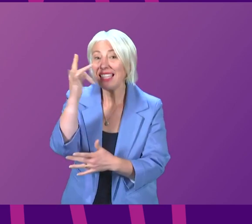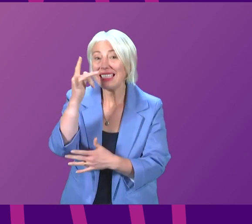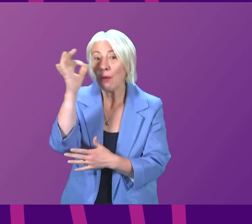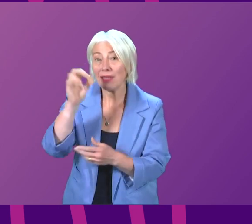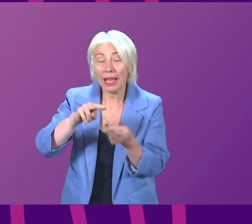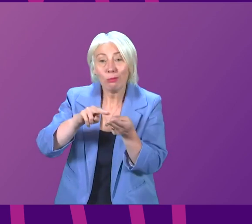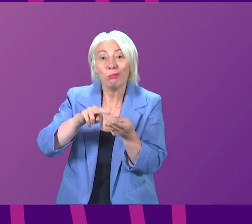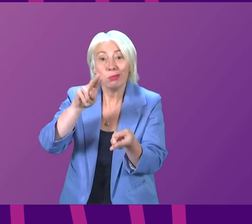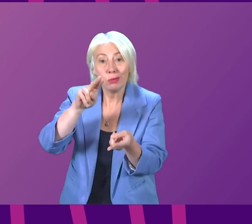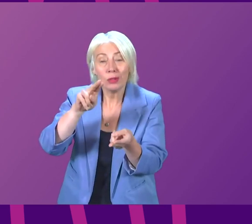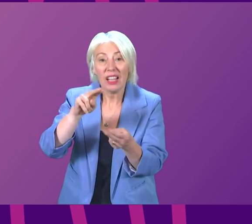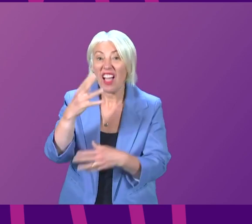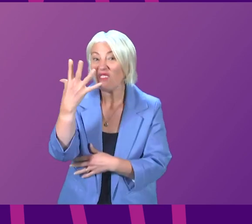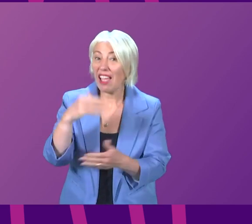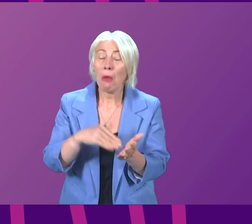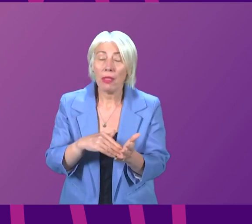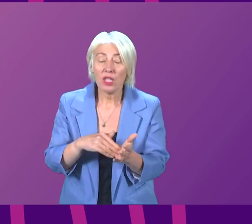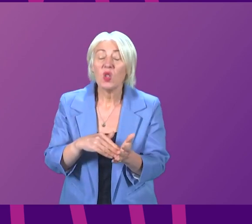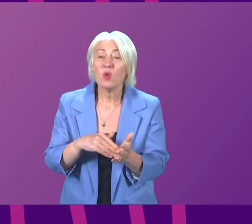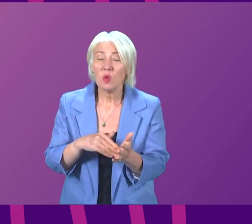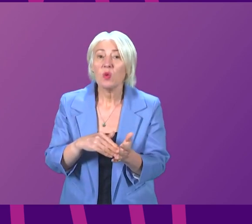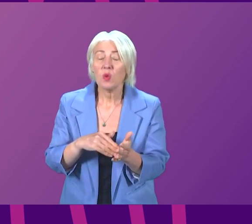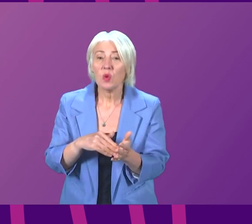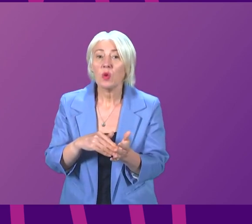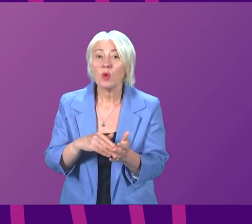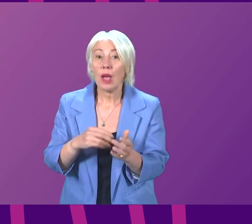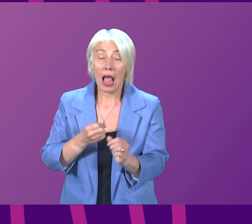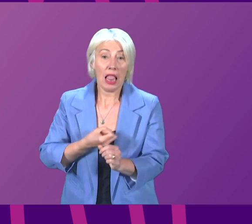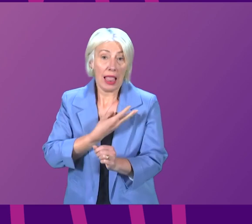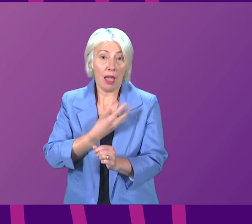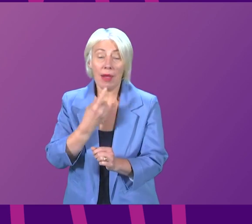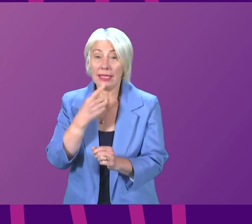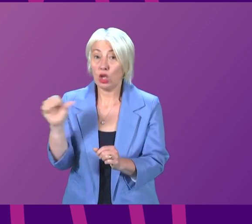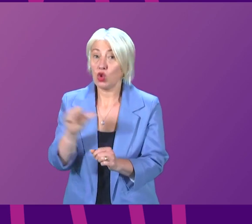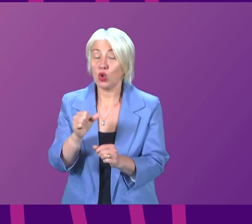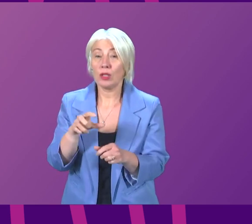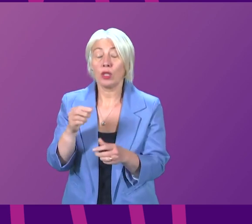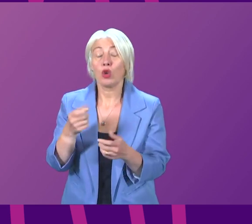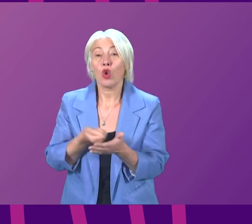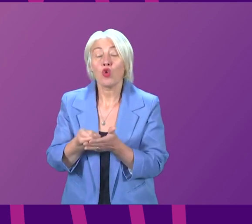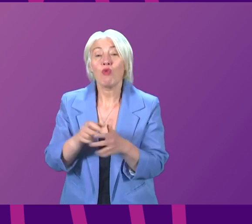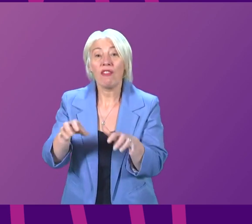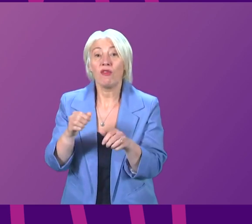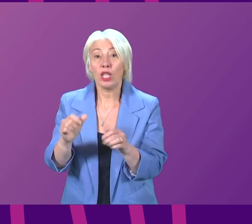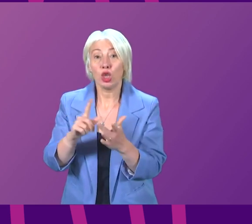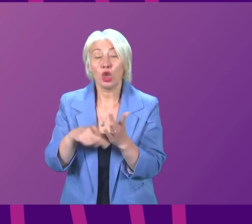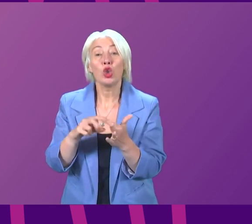increase in just five months Labour proposed a rent freeze in June but SNP and Green MSPs teamed up with